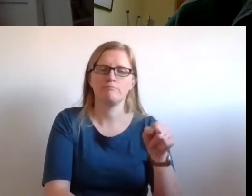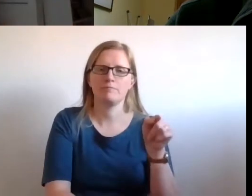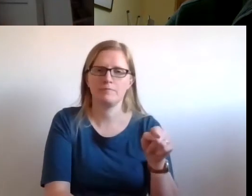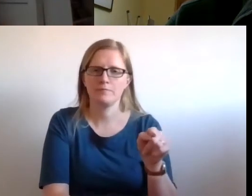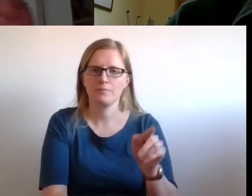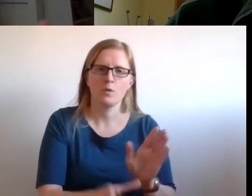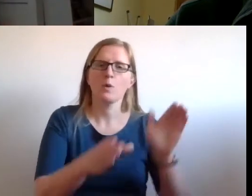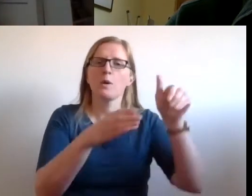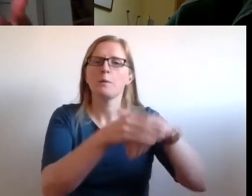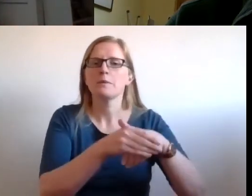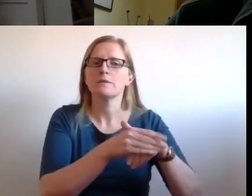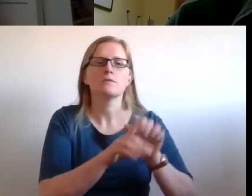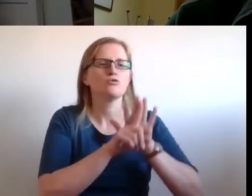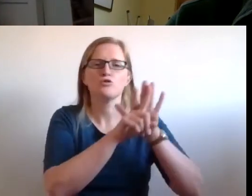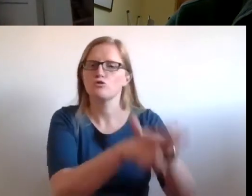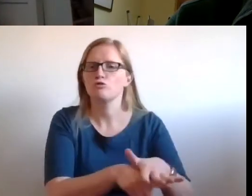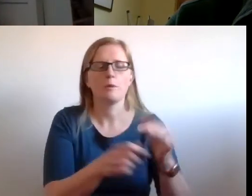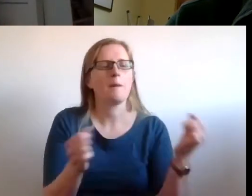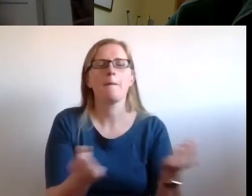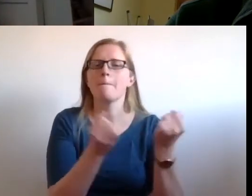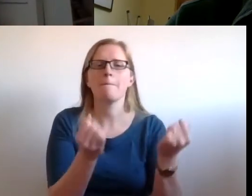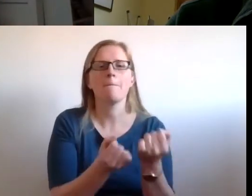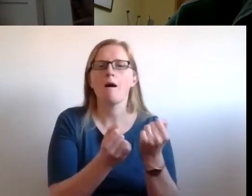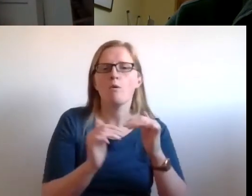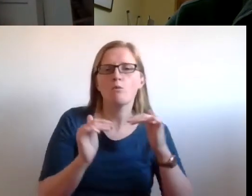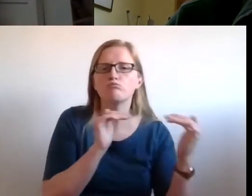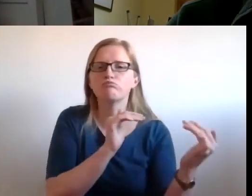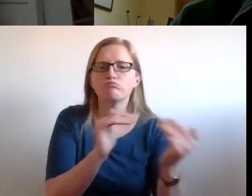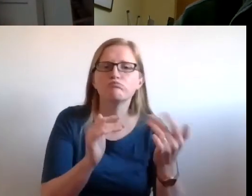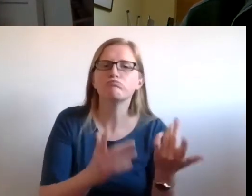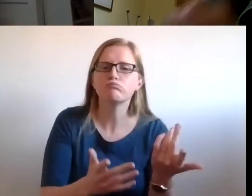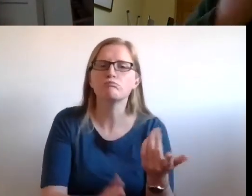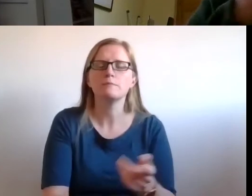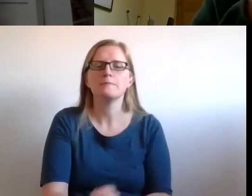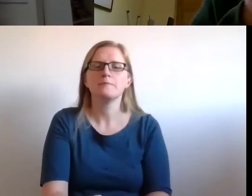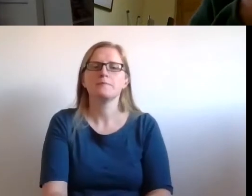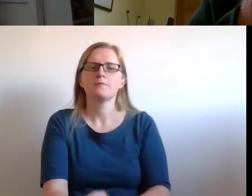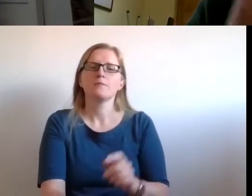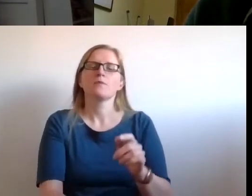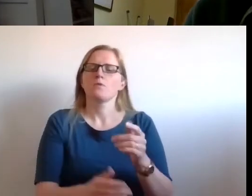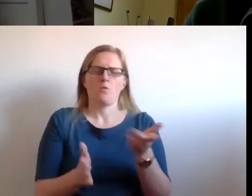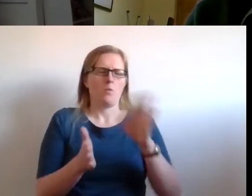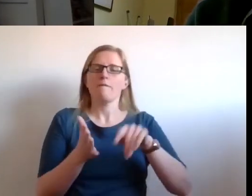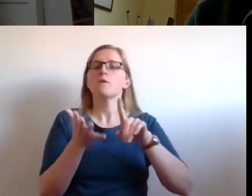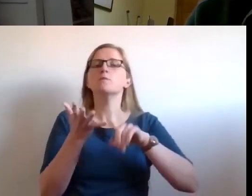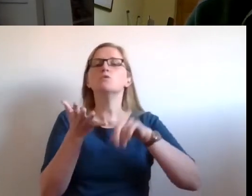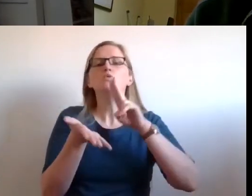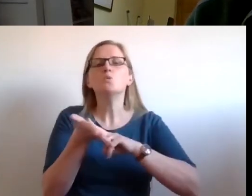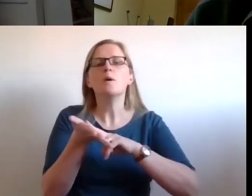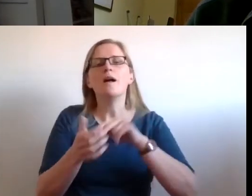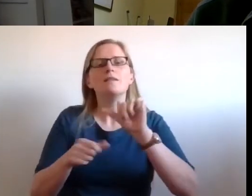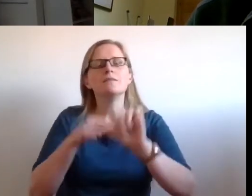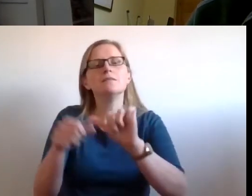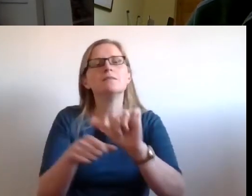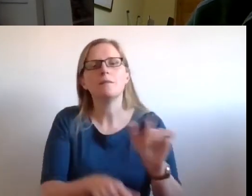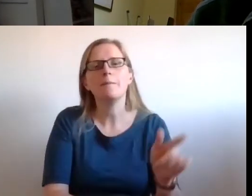and power legality comes from the UN development system. But putting that into practice, there was a very, very big problem